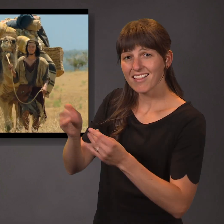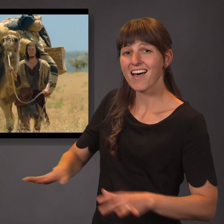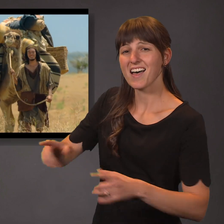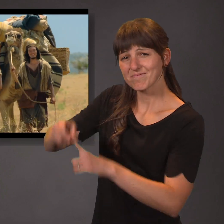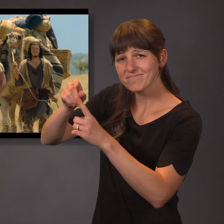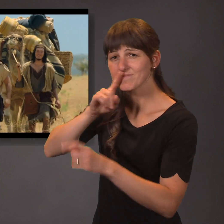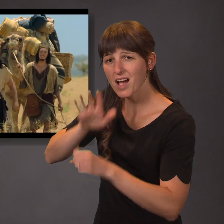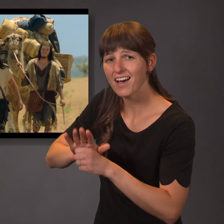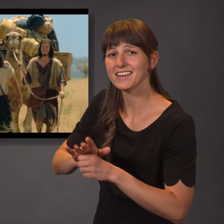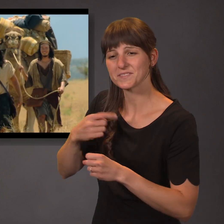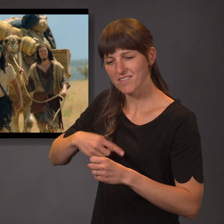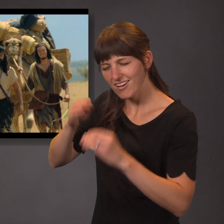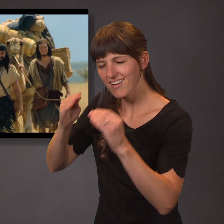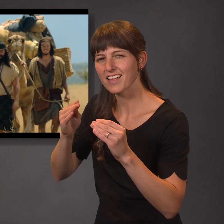a wife and a family.